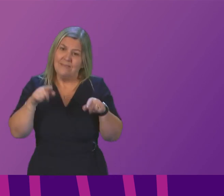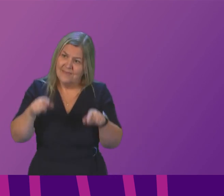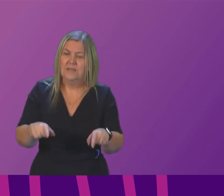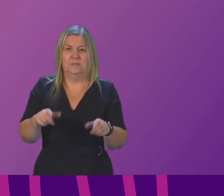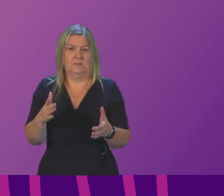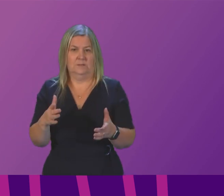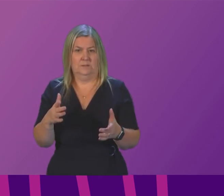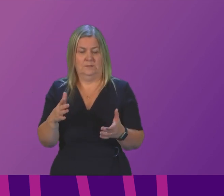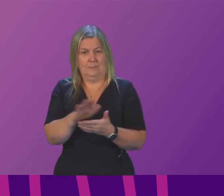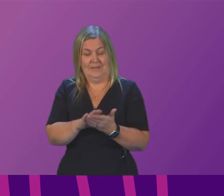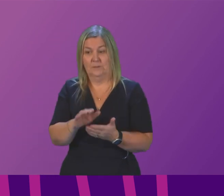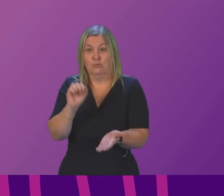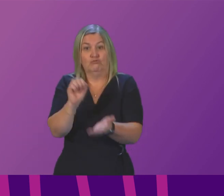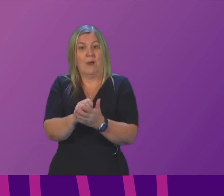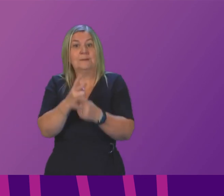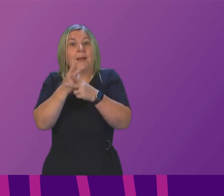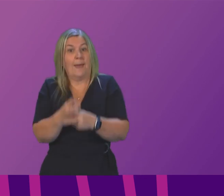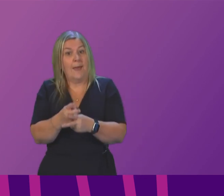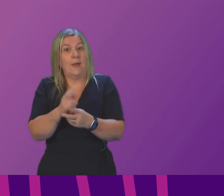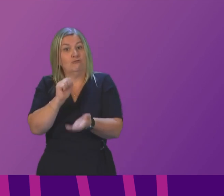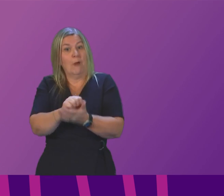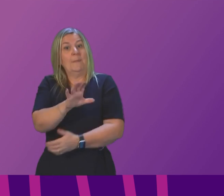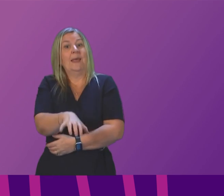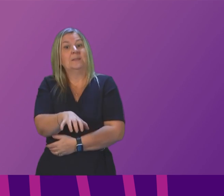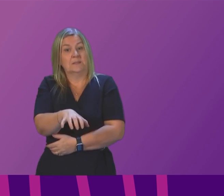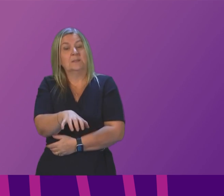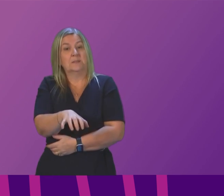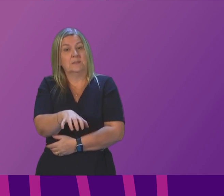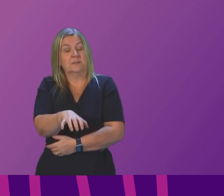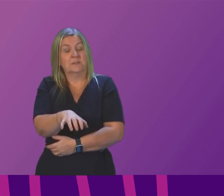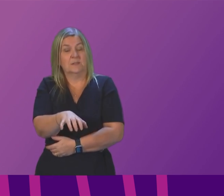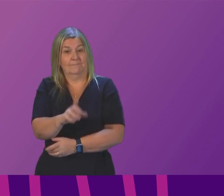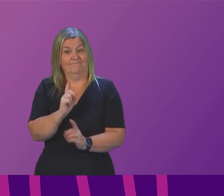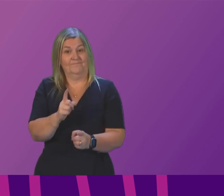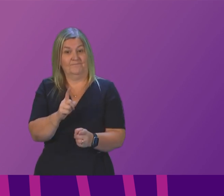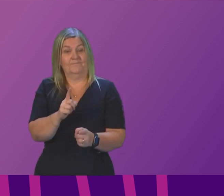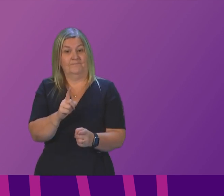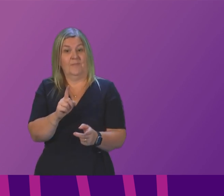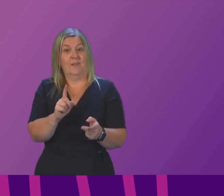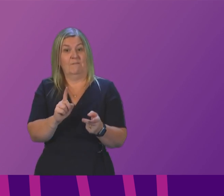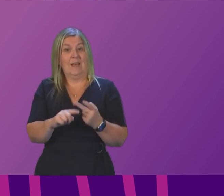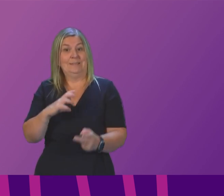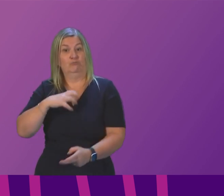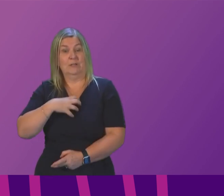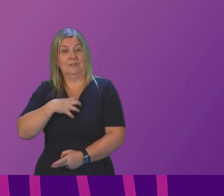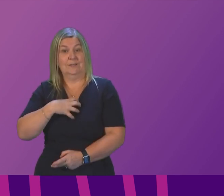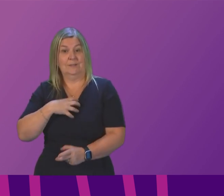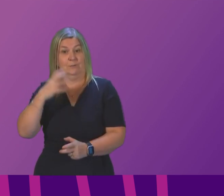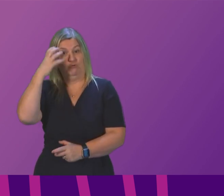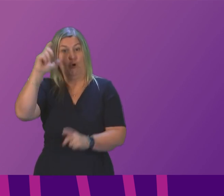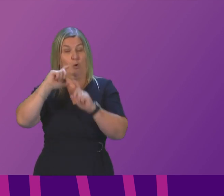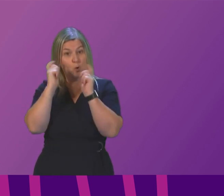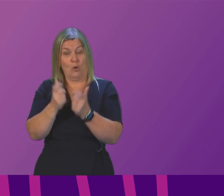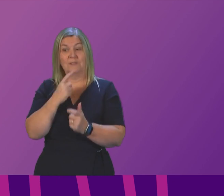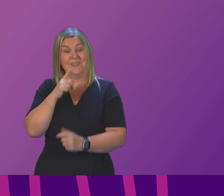that people get the right care in the right place and this is what the Vice President of the Royal College of Emergency Medicine